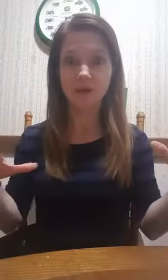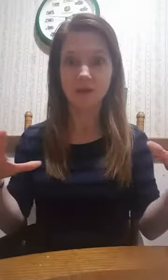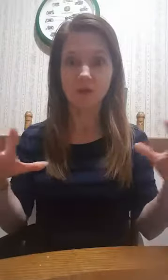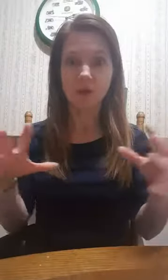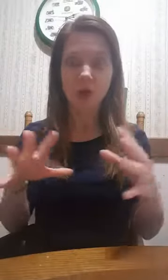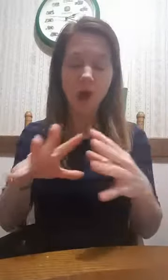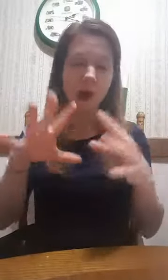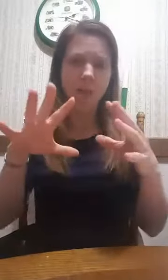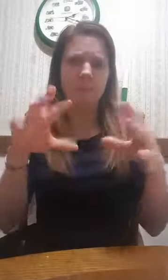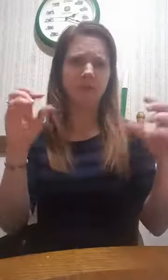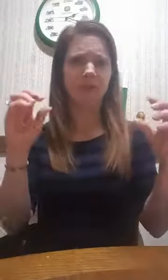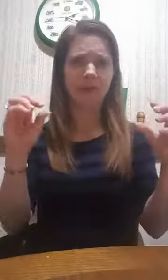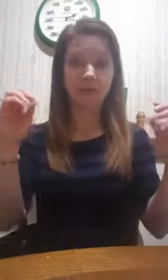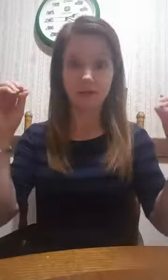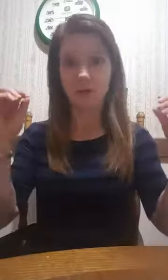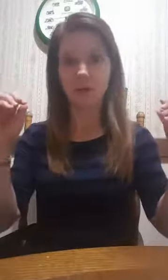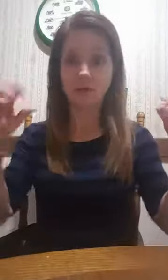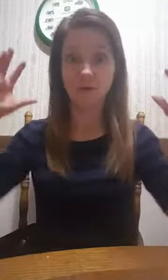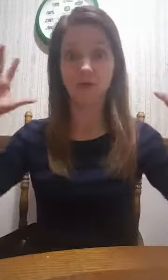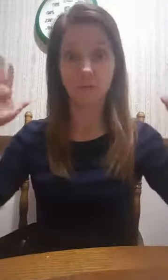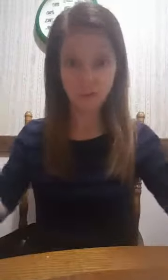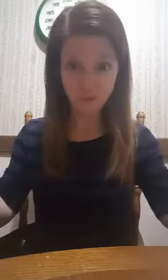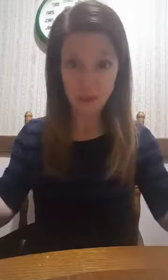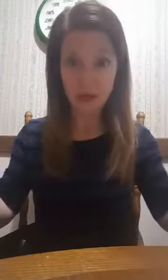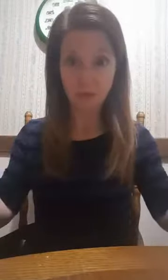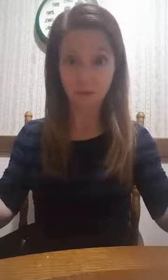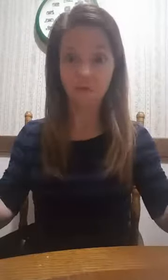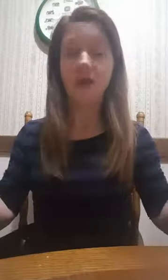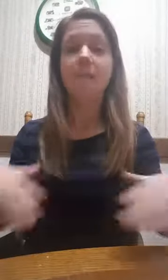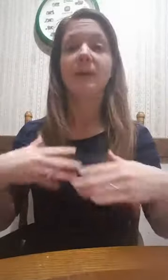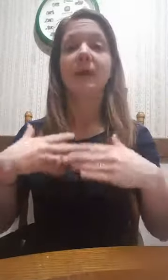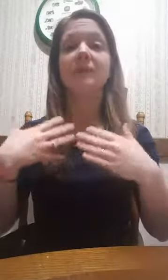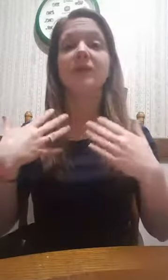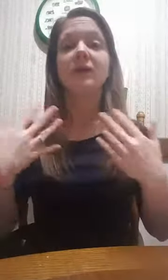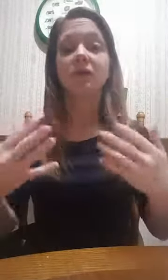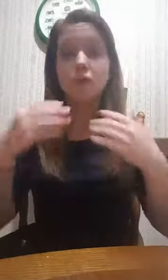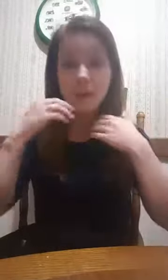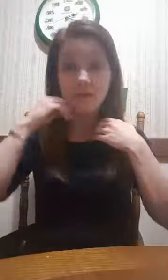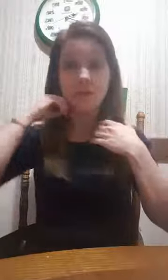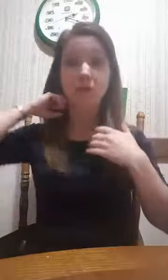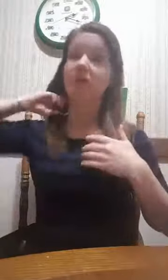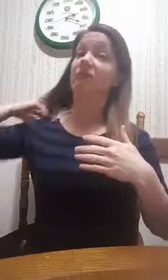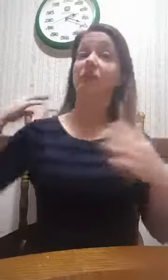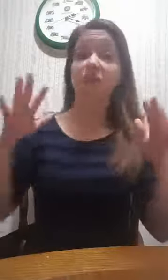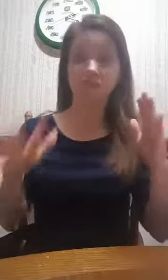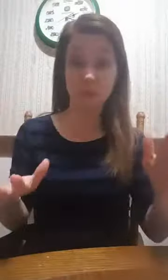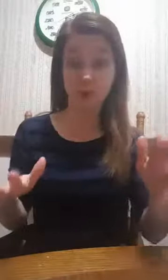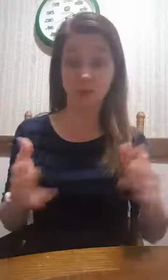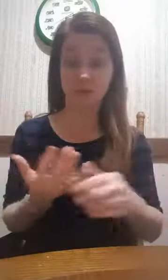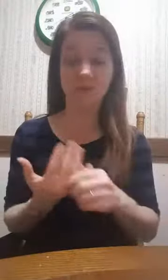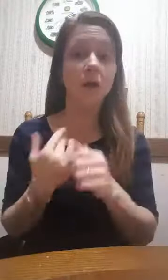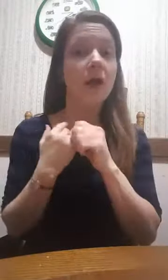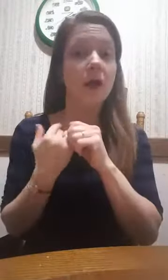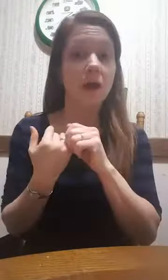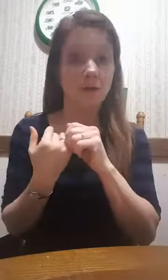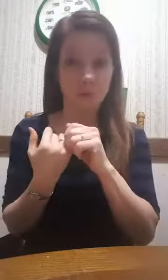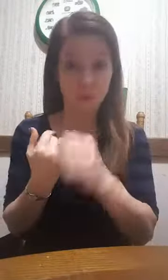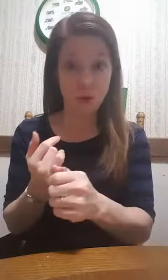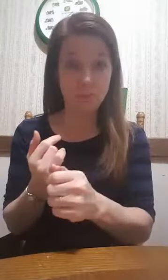telling you exactly, you know, you need to sleep this many hours, but I am telling you ways that you can sleep smarter. So, number one,